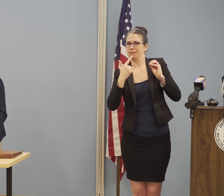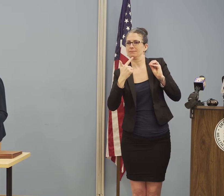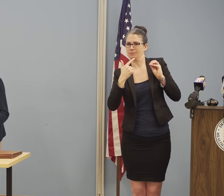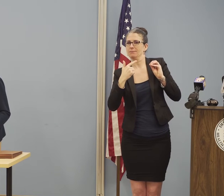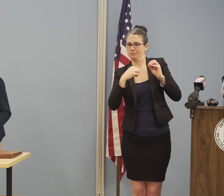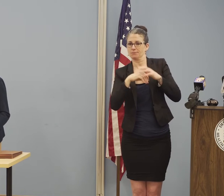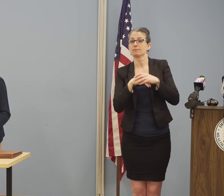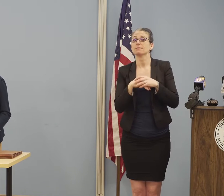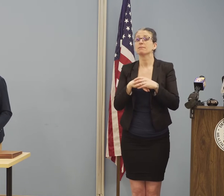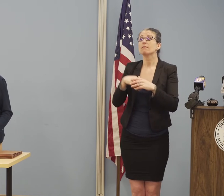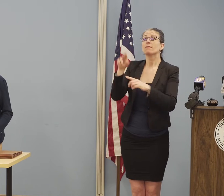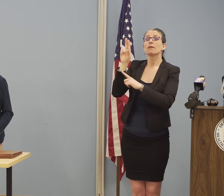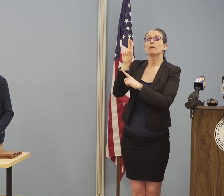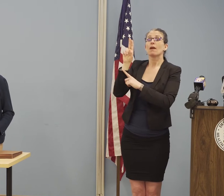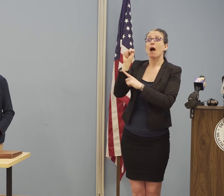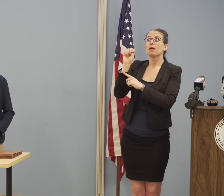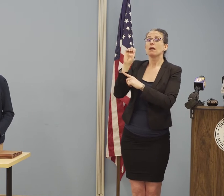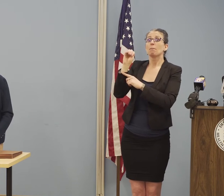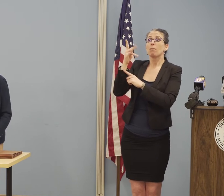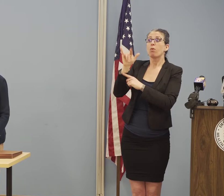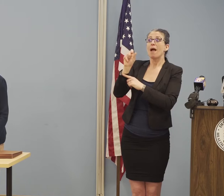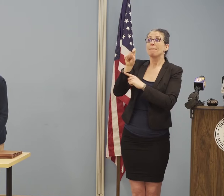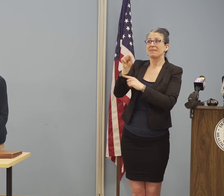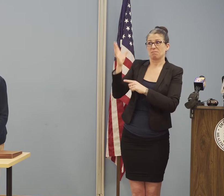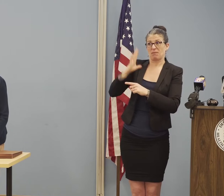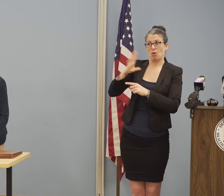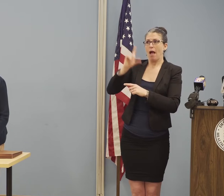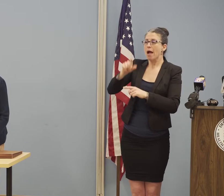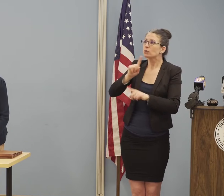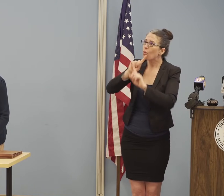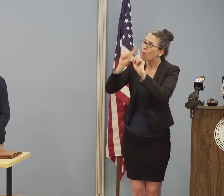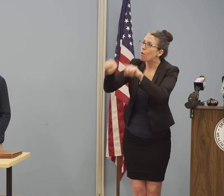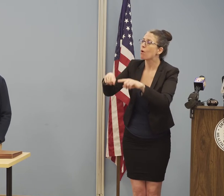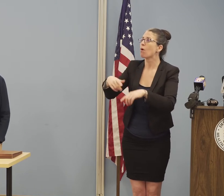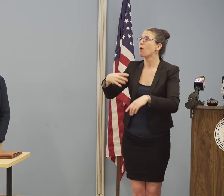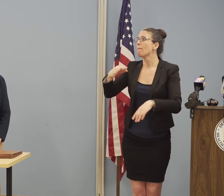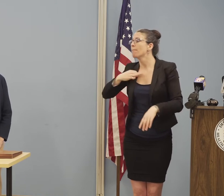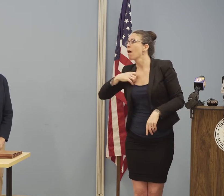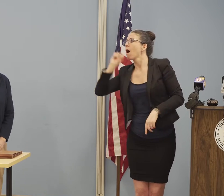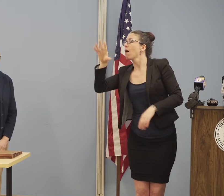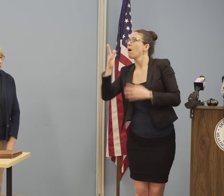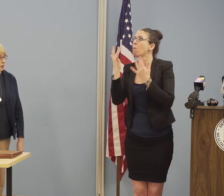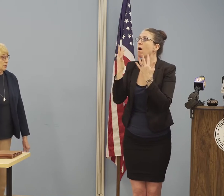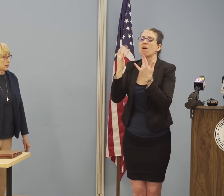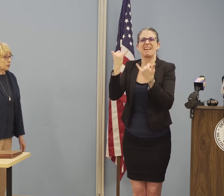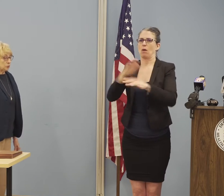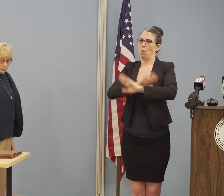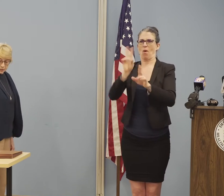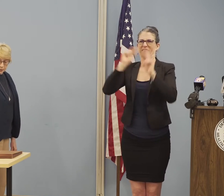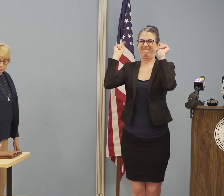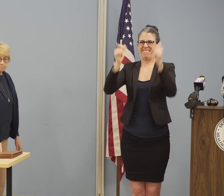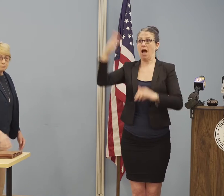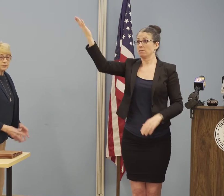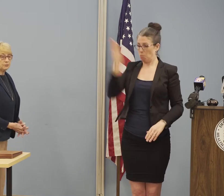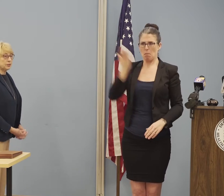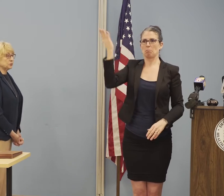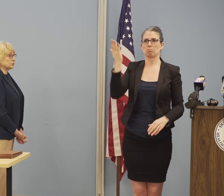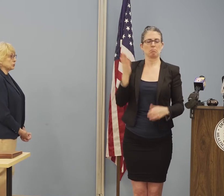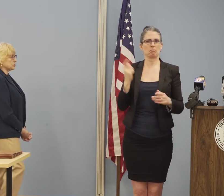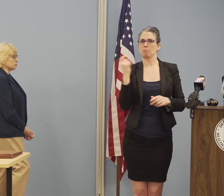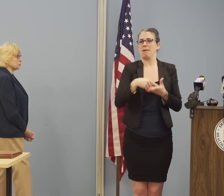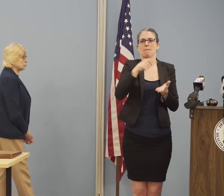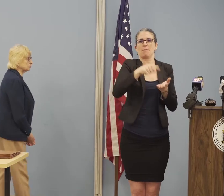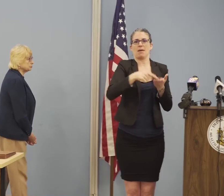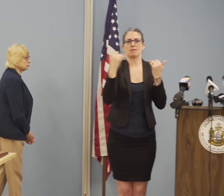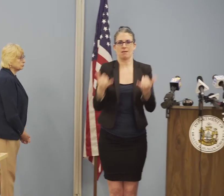unemployment because of the COVID-19 outbreak. Those two things are now law. I thank you and invite